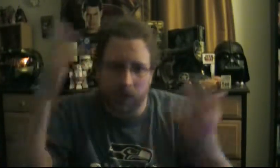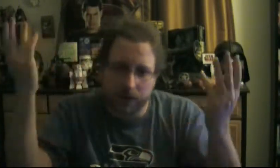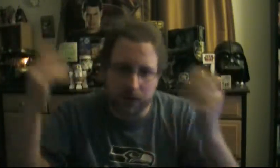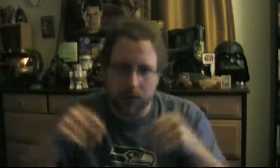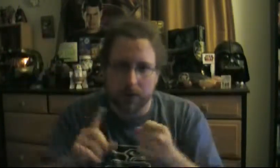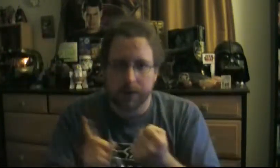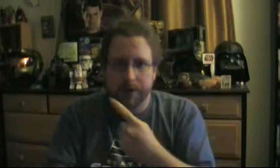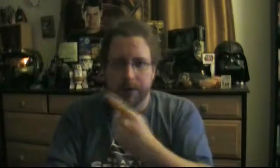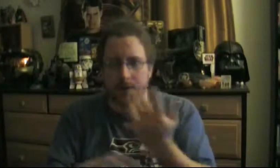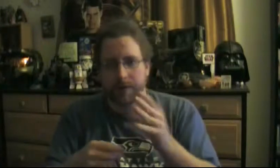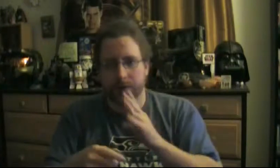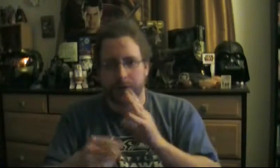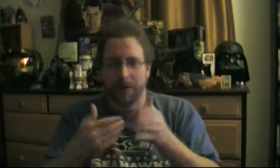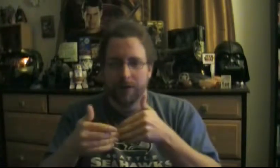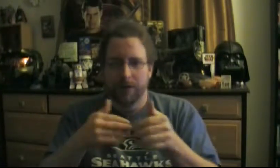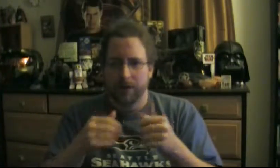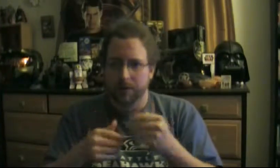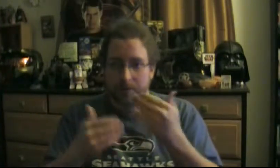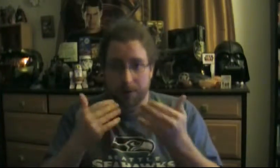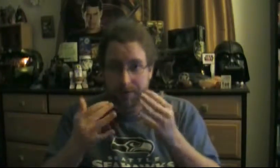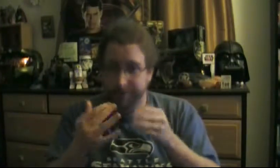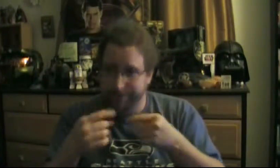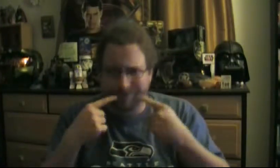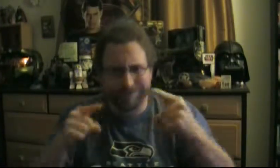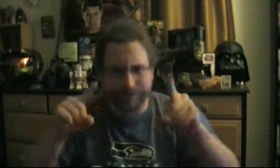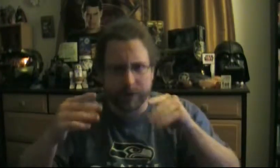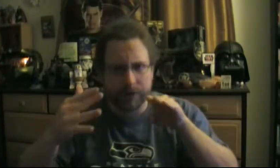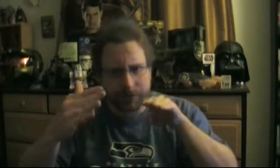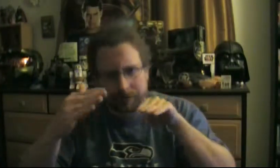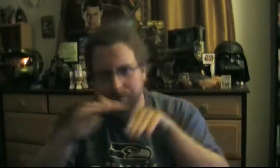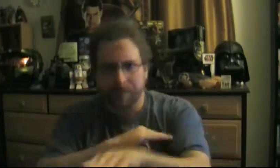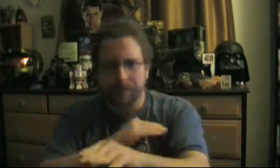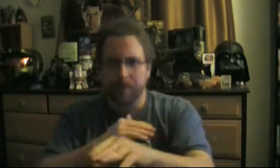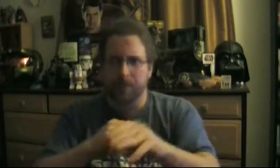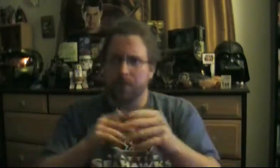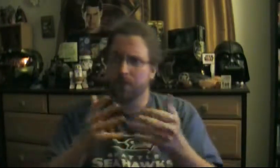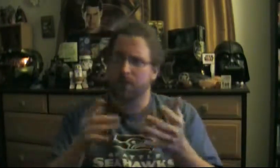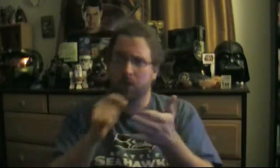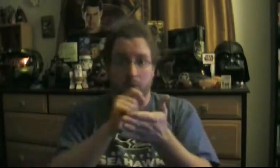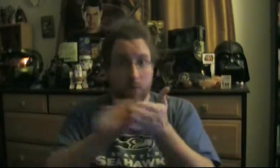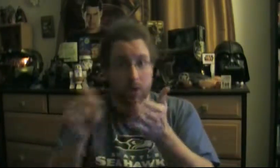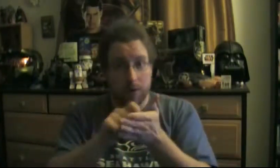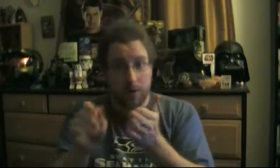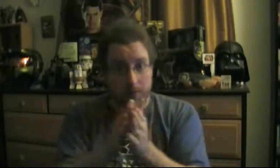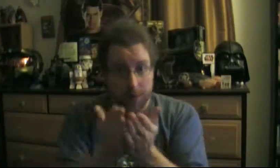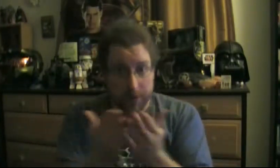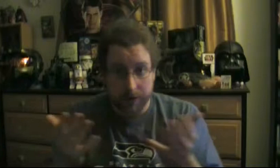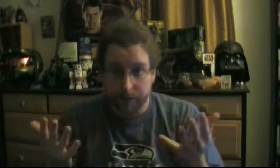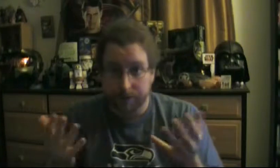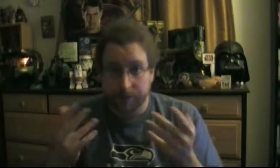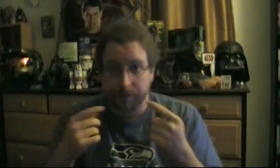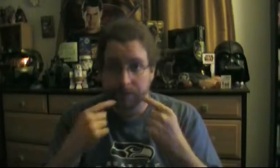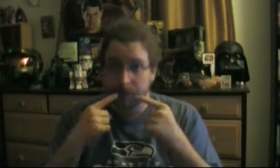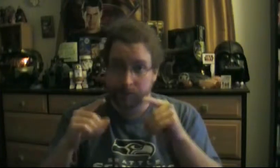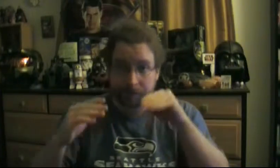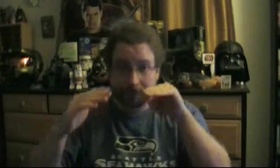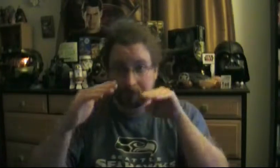telling you,